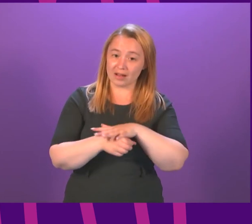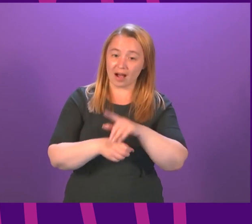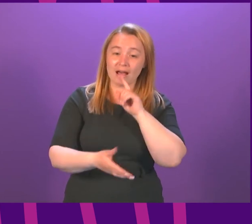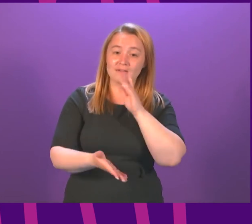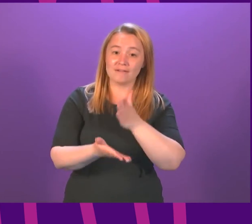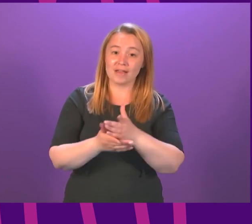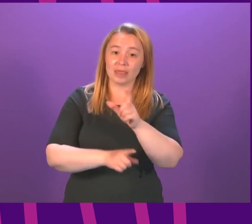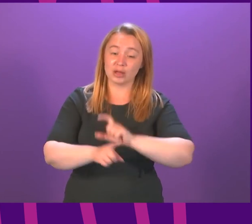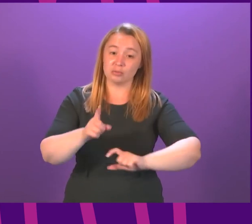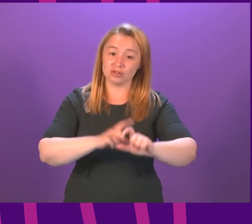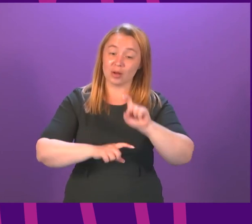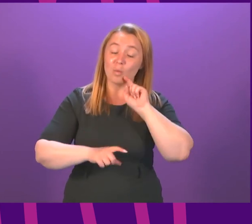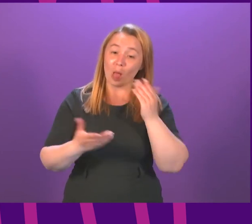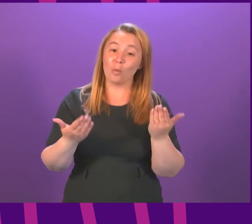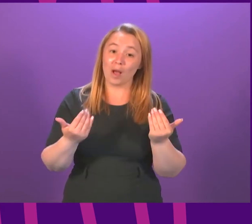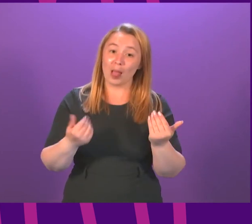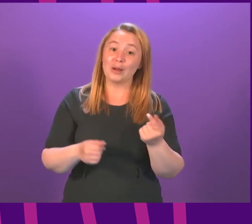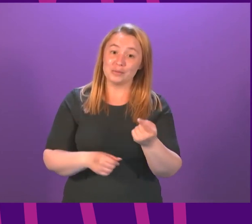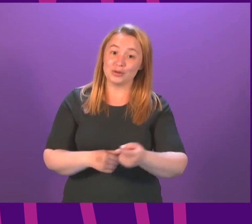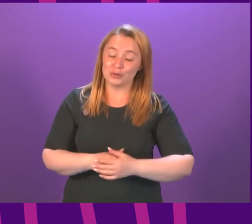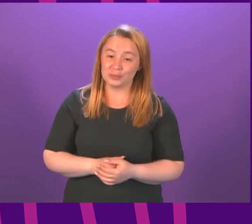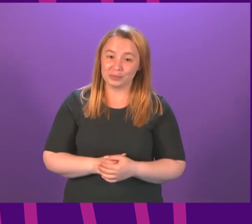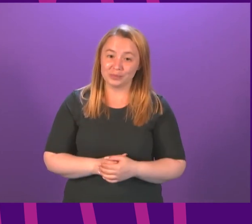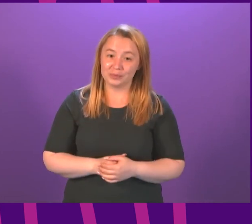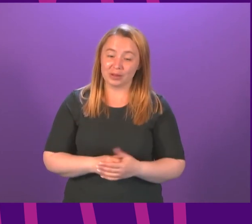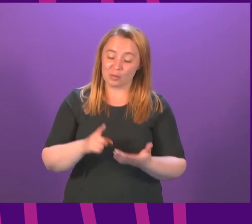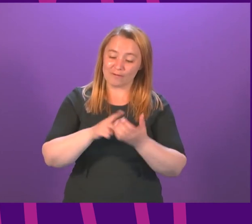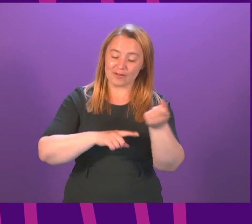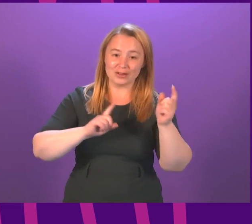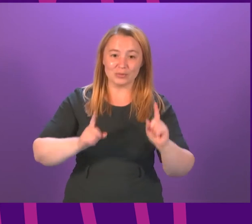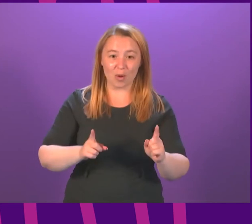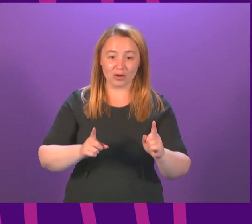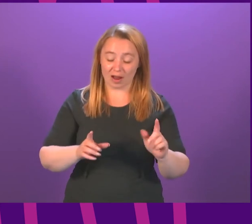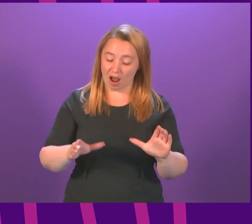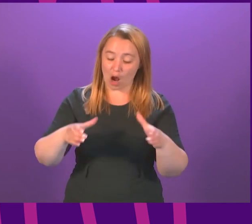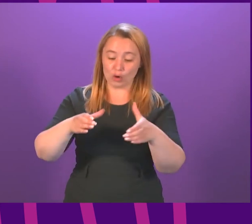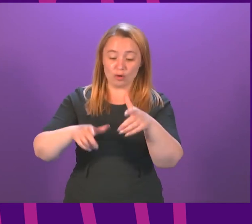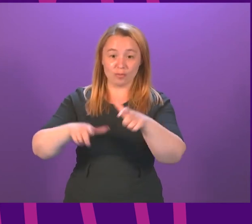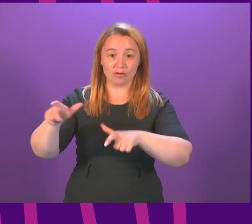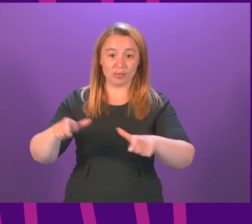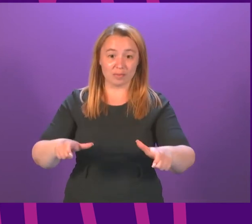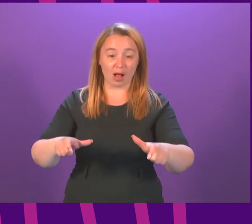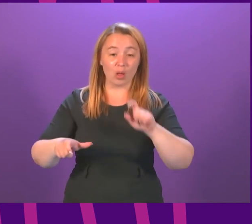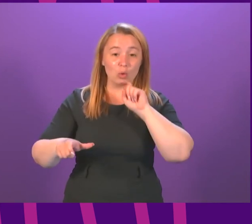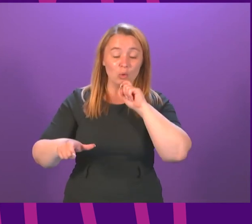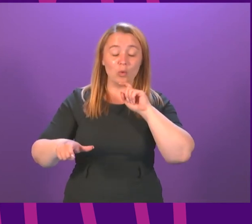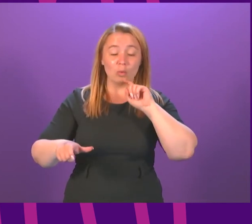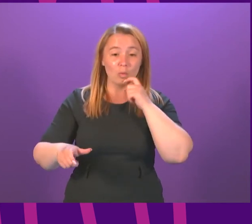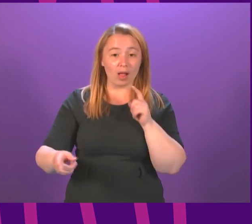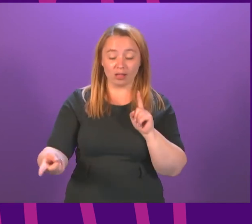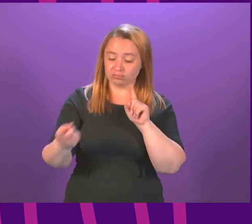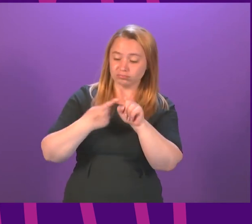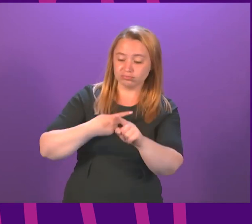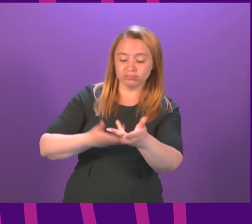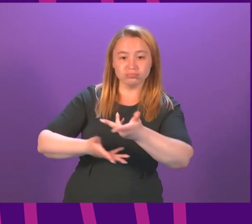welcomed. And I believe you will find a group of people who are willing to respond to human need with loving service.